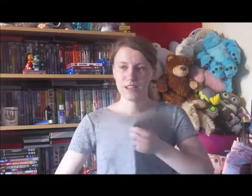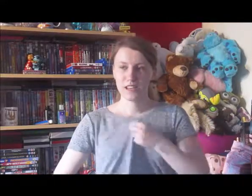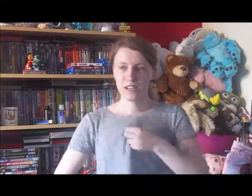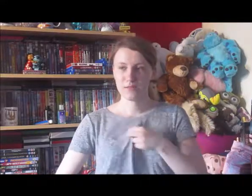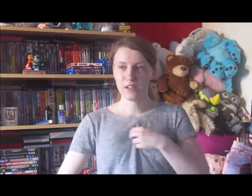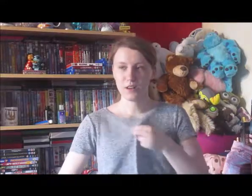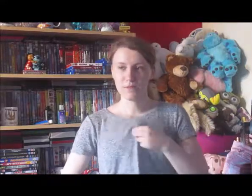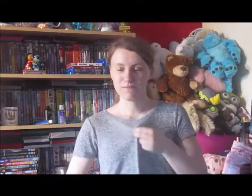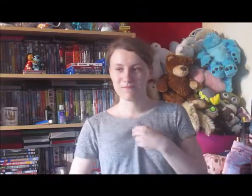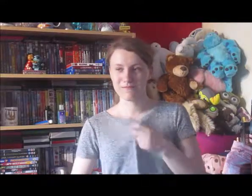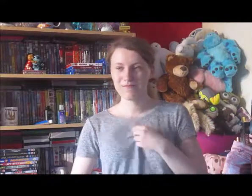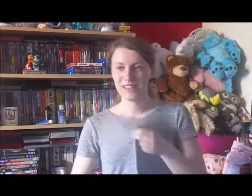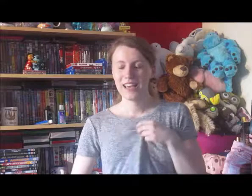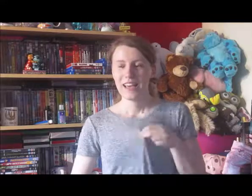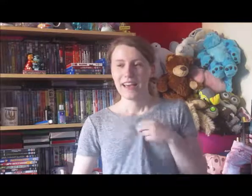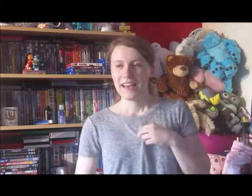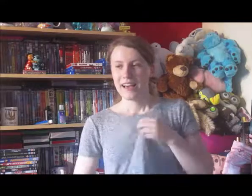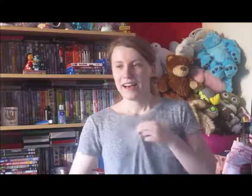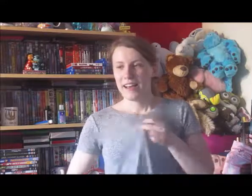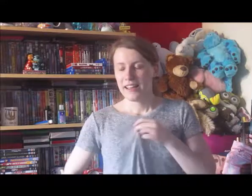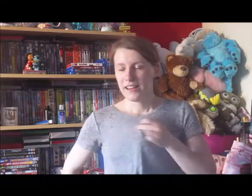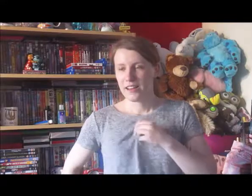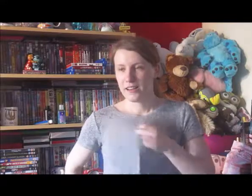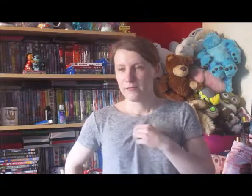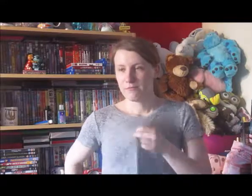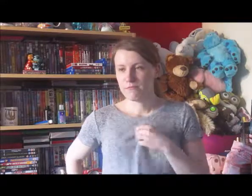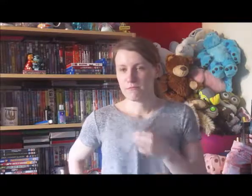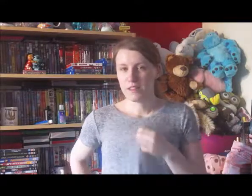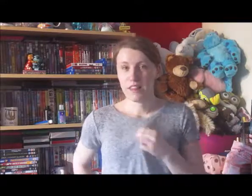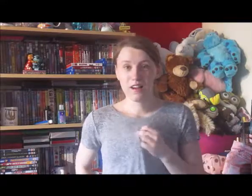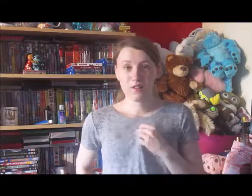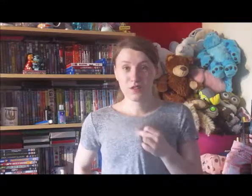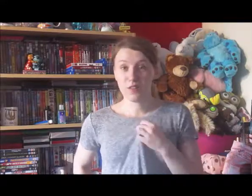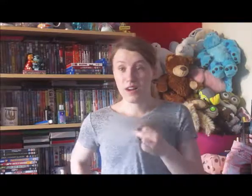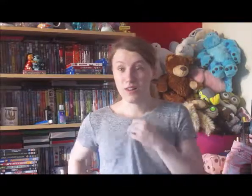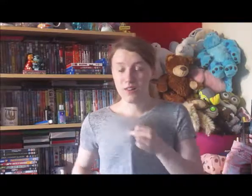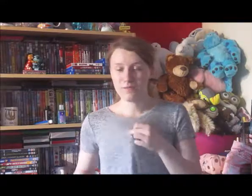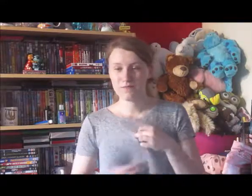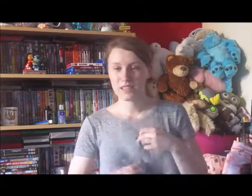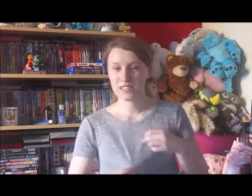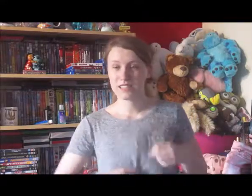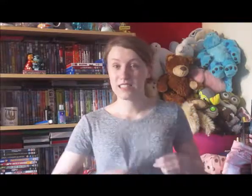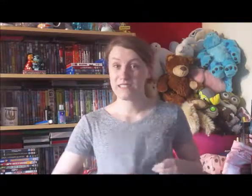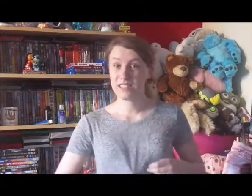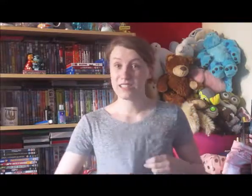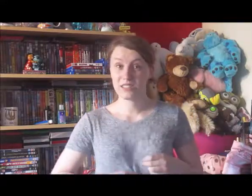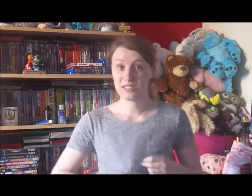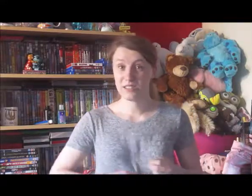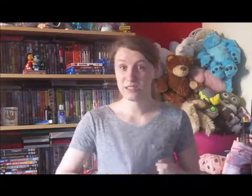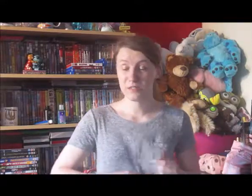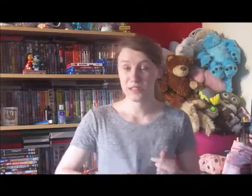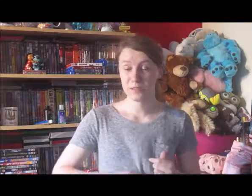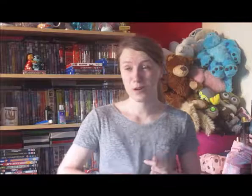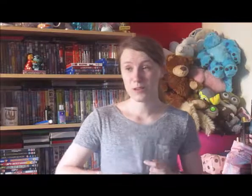It's really hot. I laughed quite a lot. It's definitely just as good as the first one.